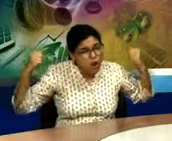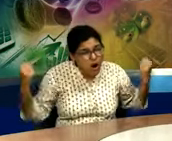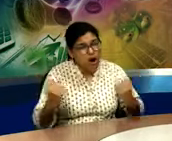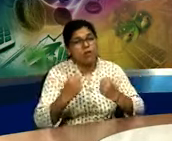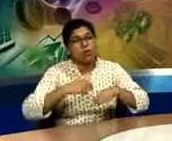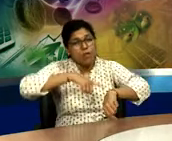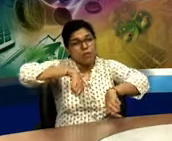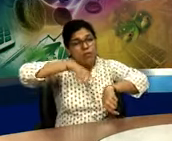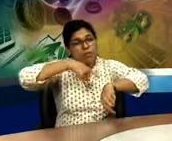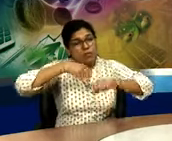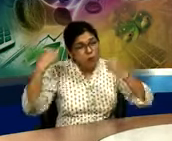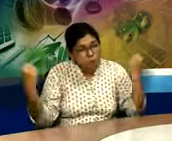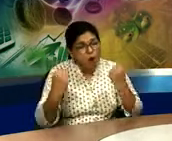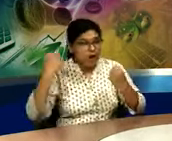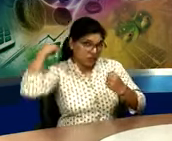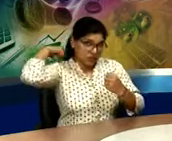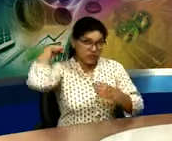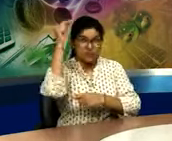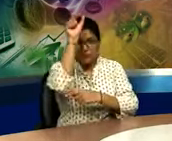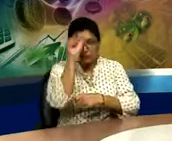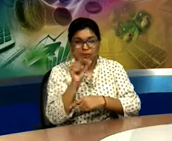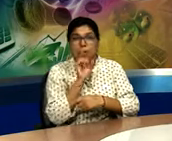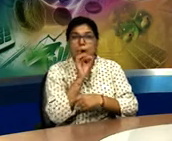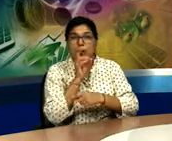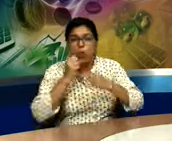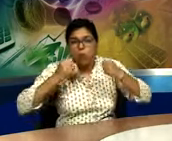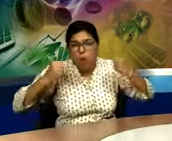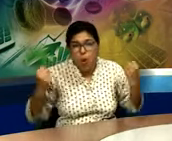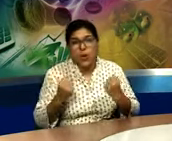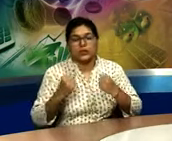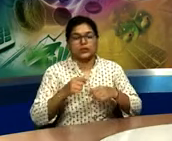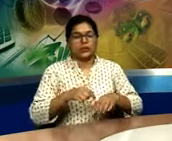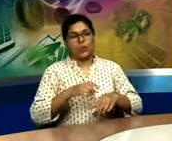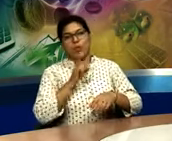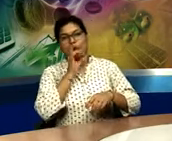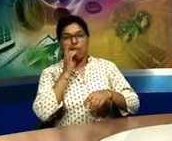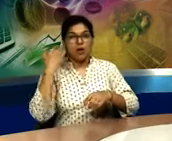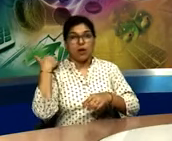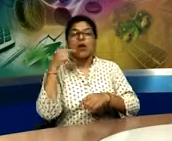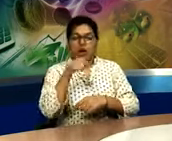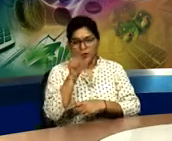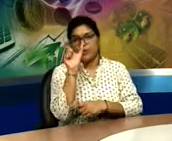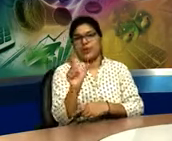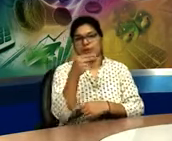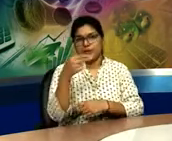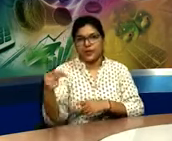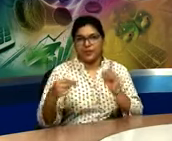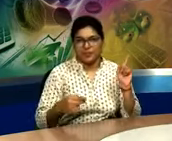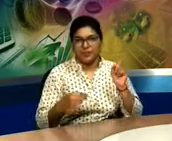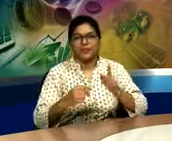Means working very hard. So hard that the back